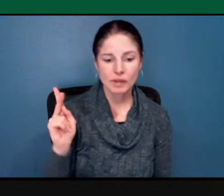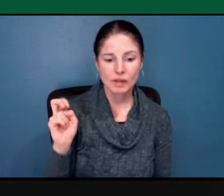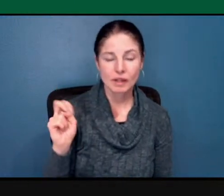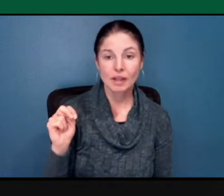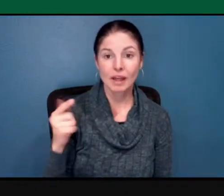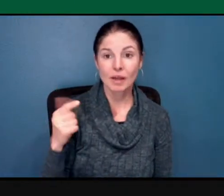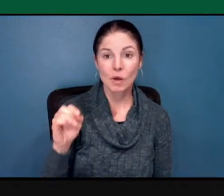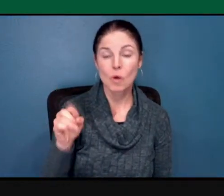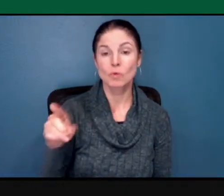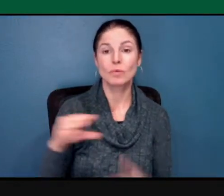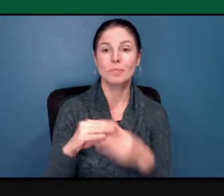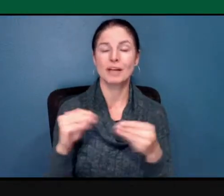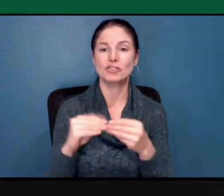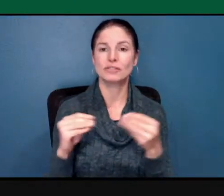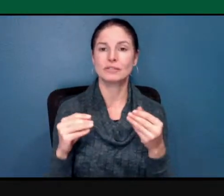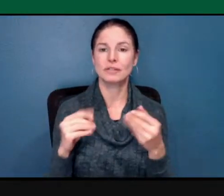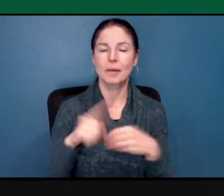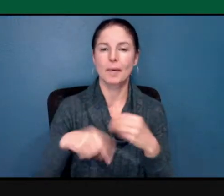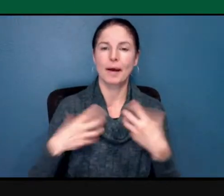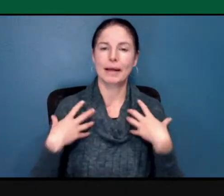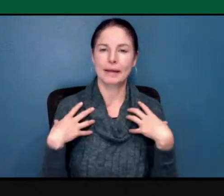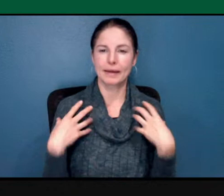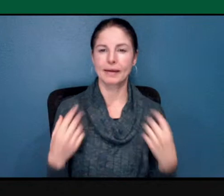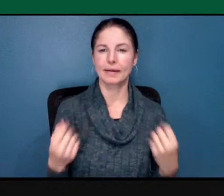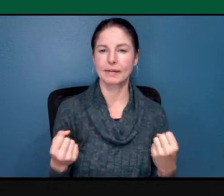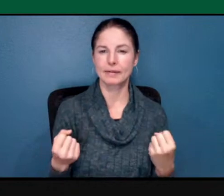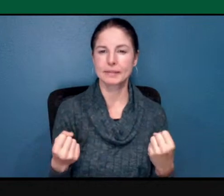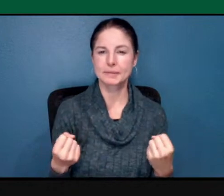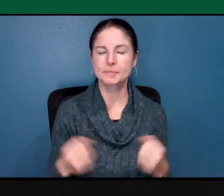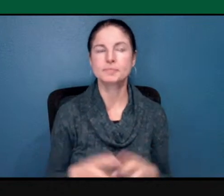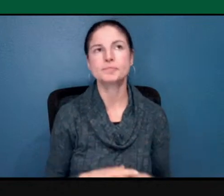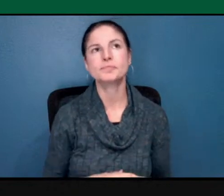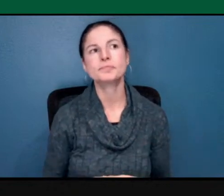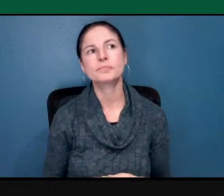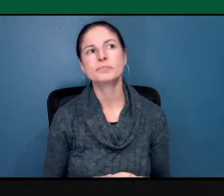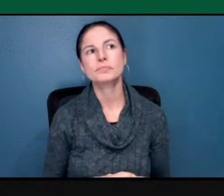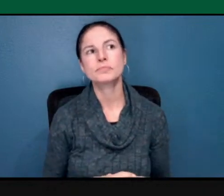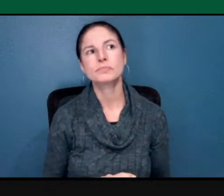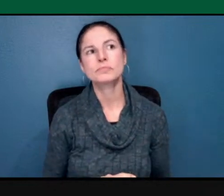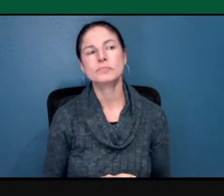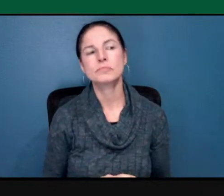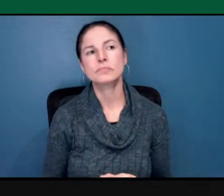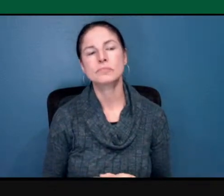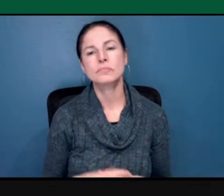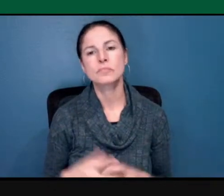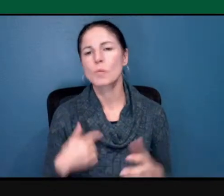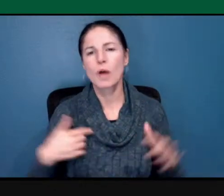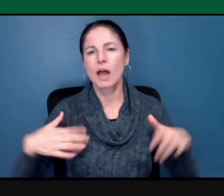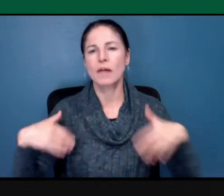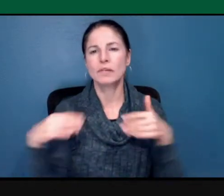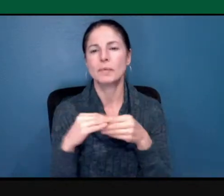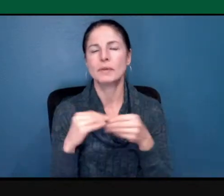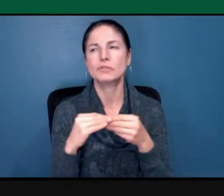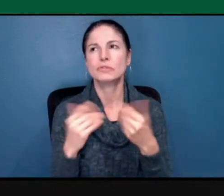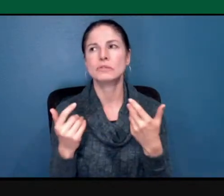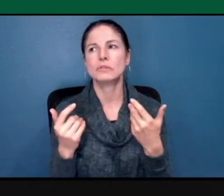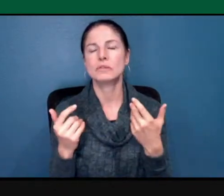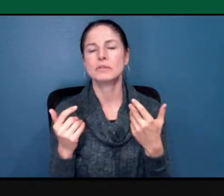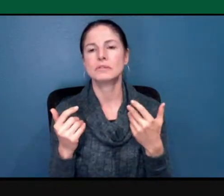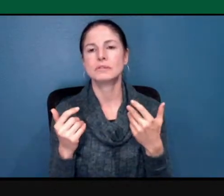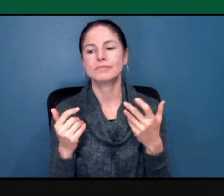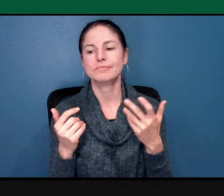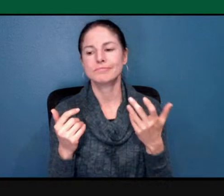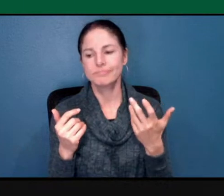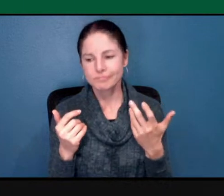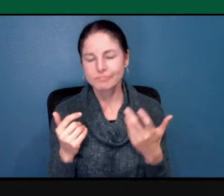portion, right? And what I'm, what I didn't mention is what we hope is that the voice that, the voices hear when we switch over